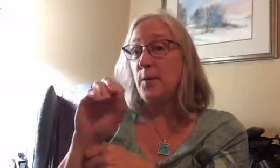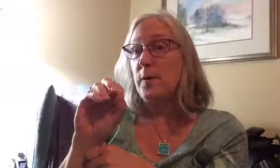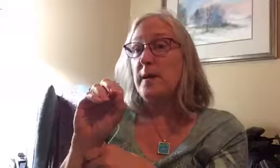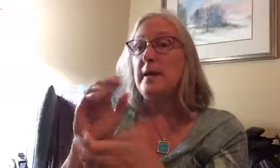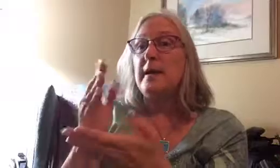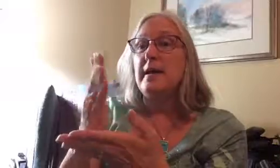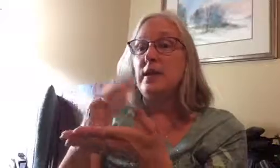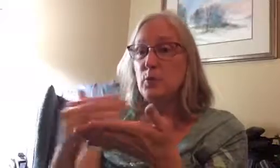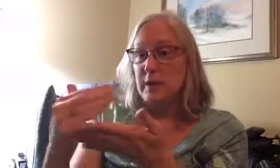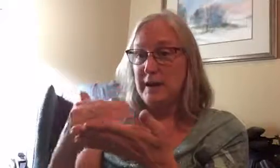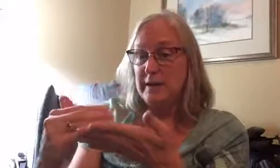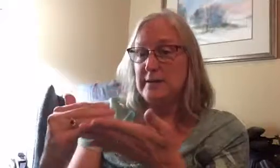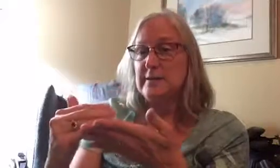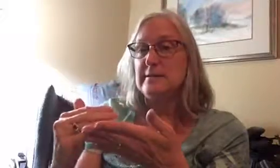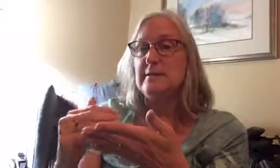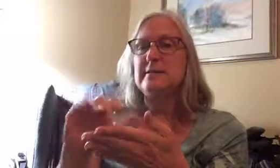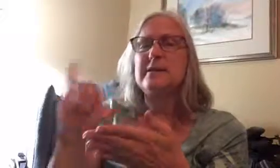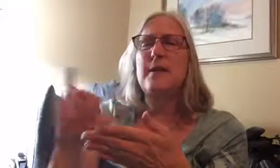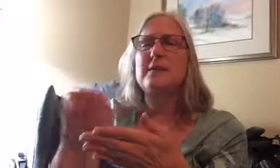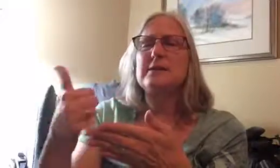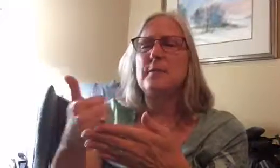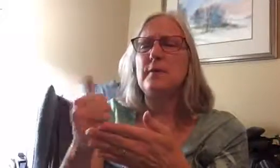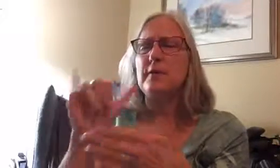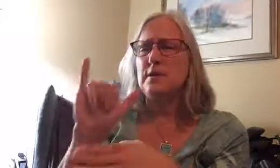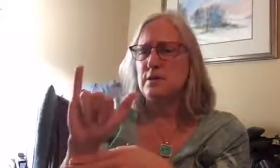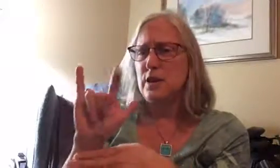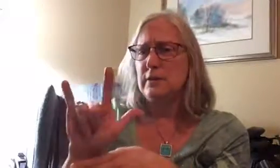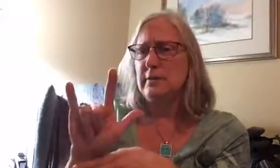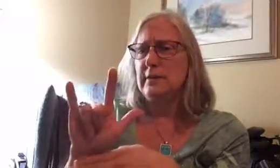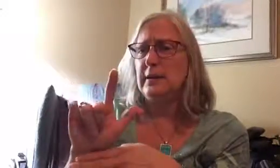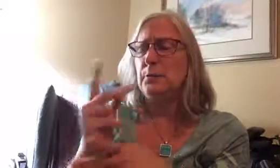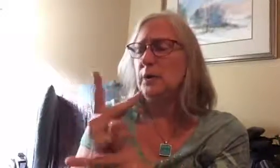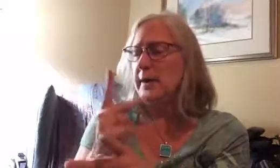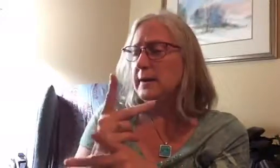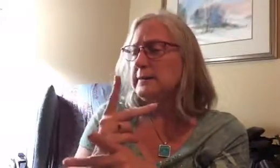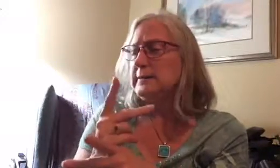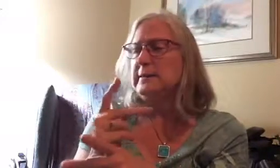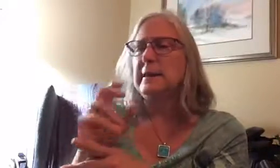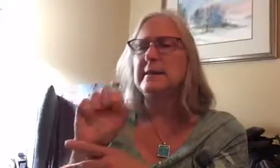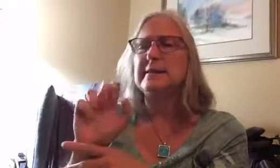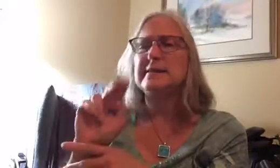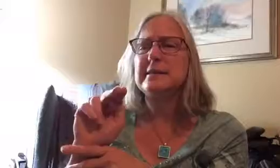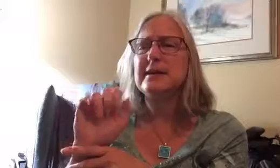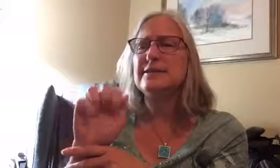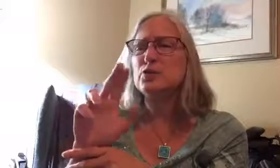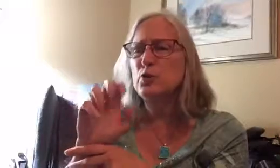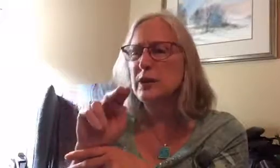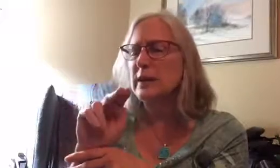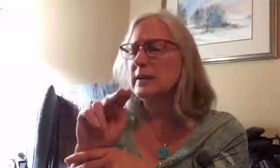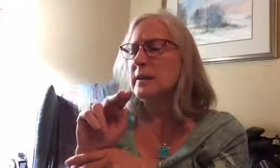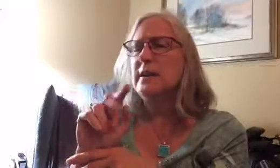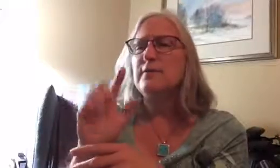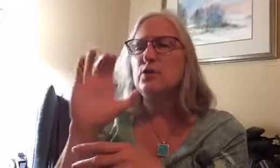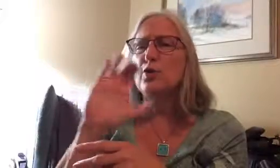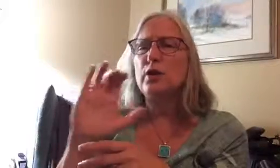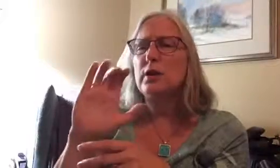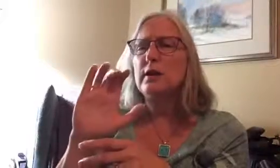ingredients same as some of the other young living products like the sunscreen if you look